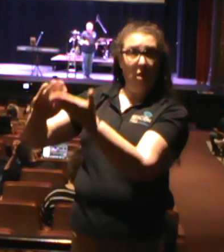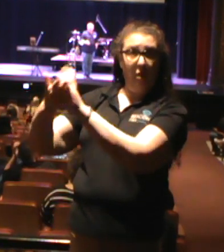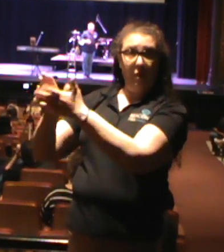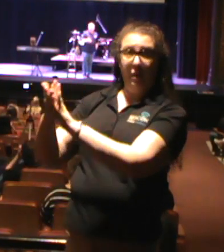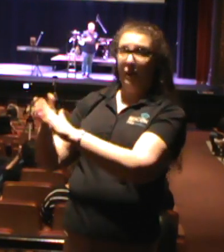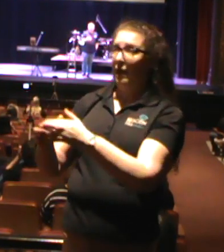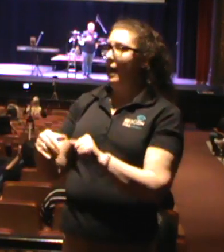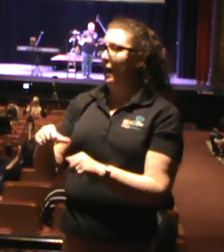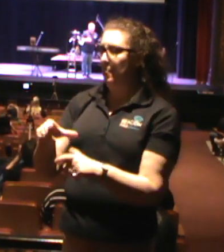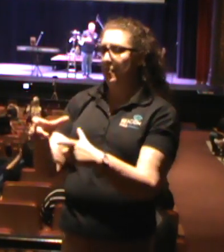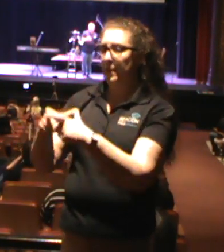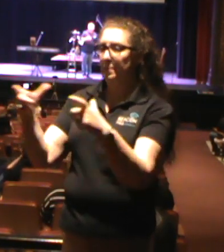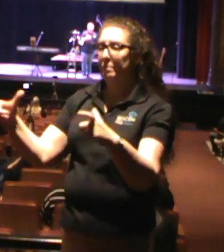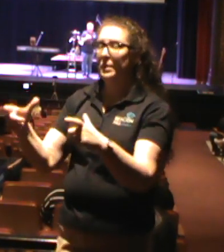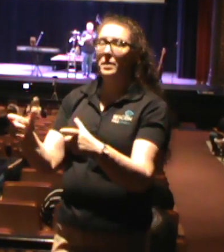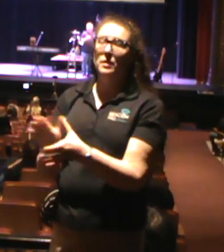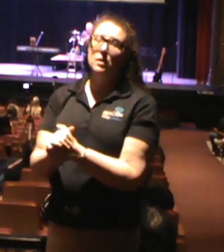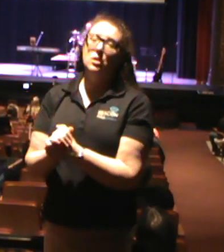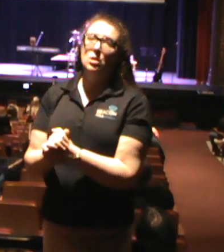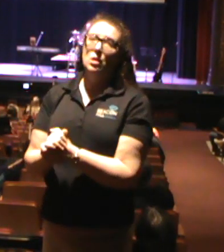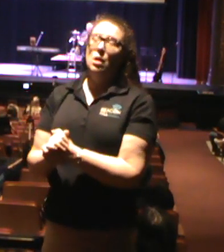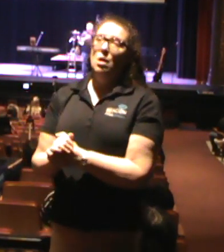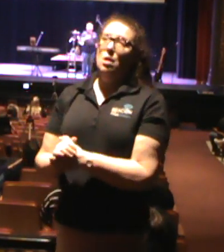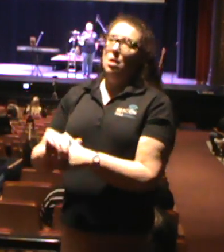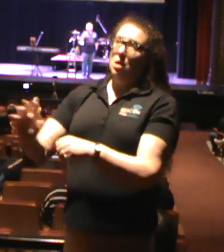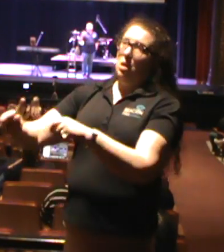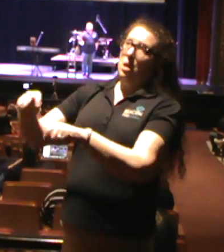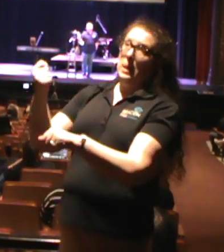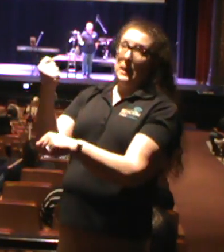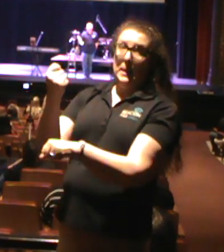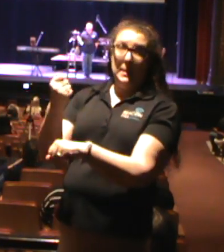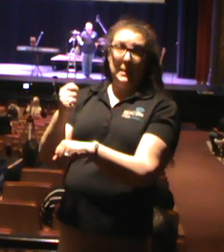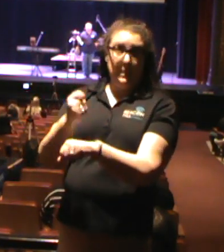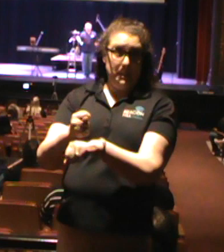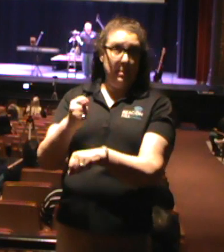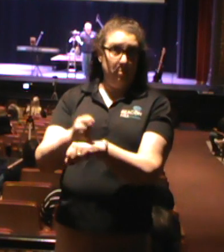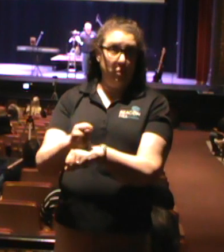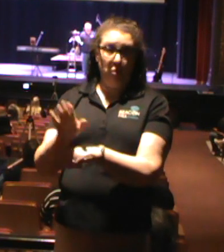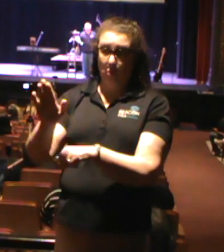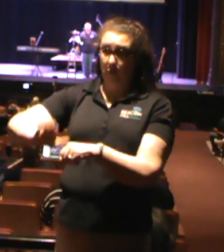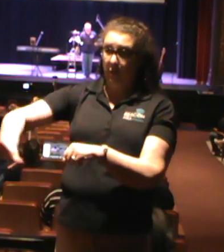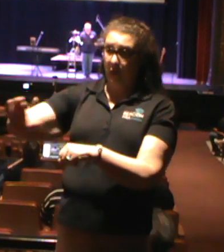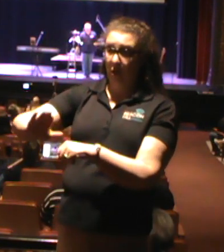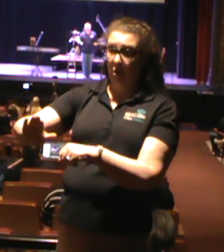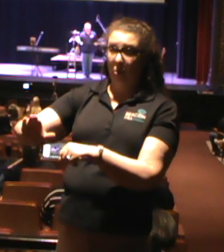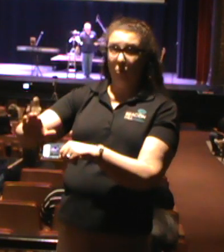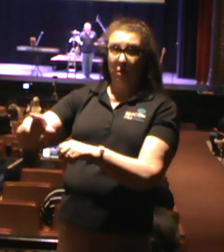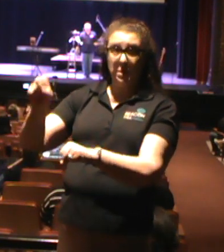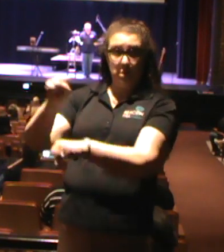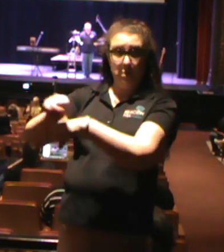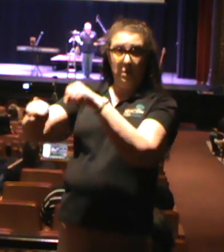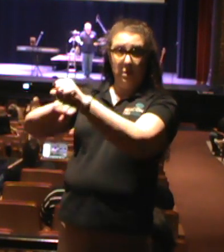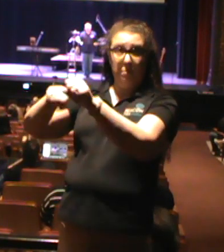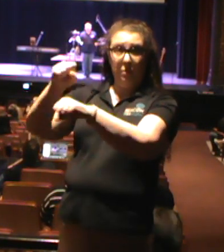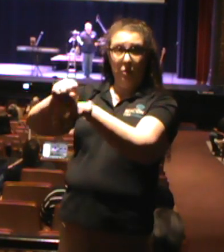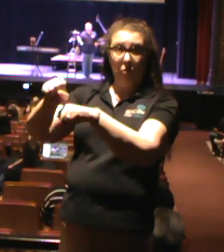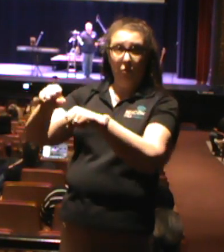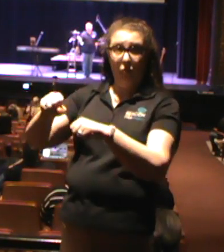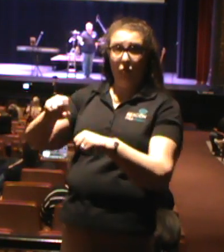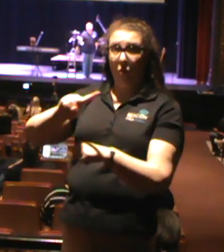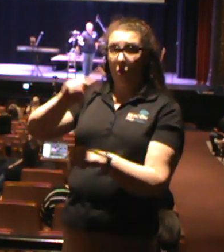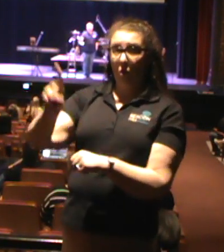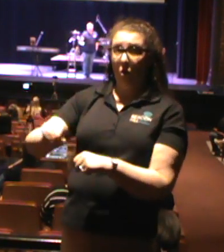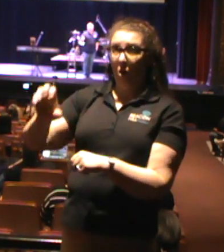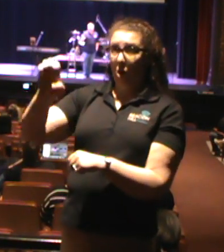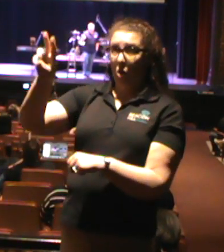temple that was made to the goddess of all gods, so they thought, named Zeus.